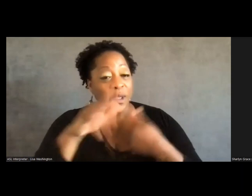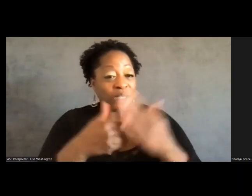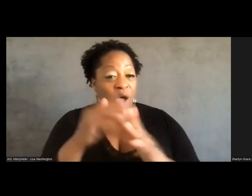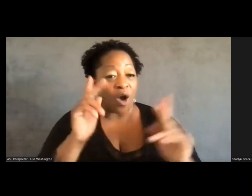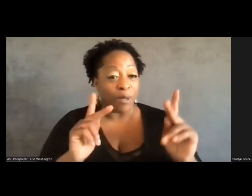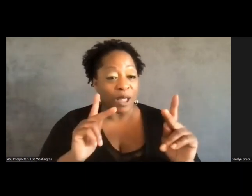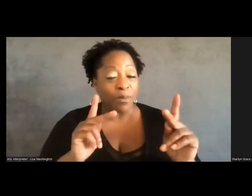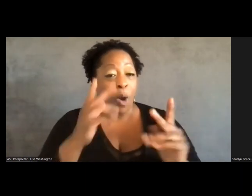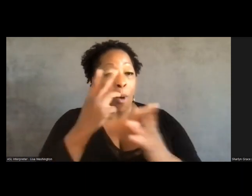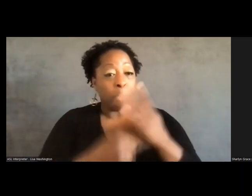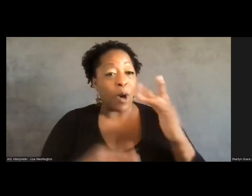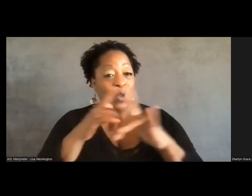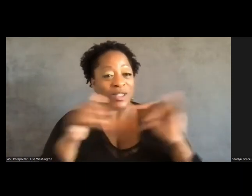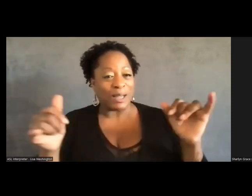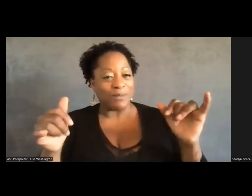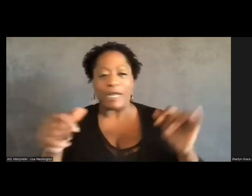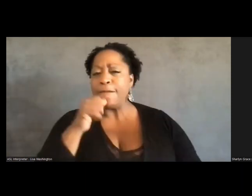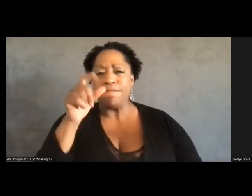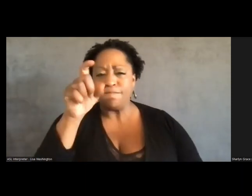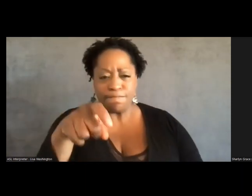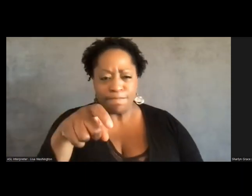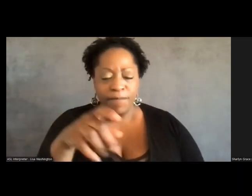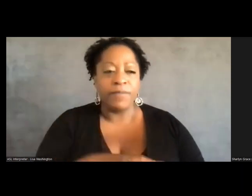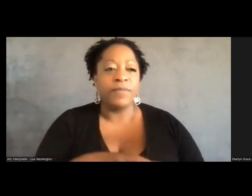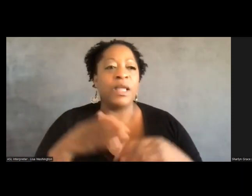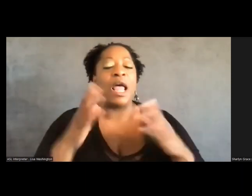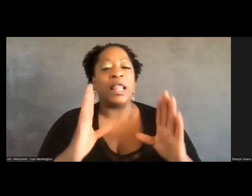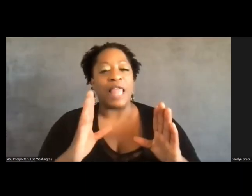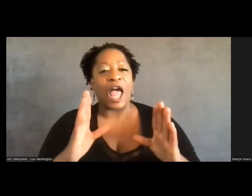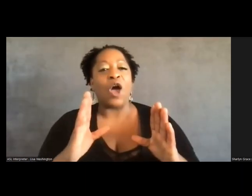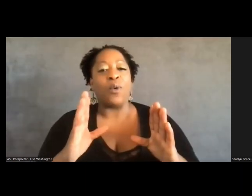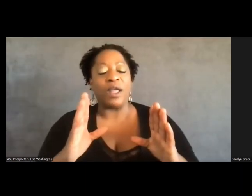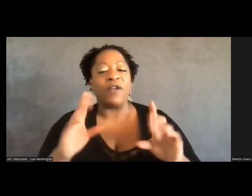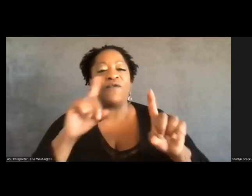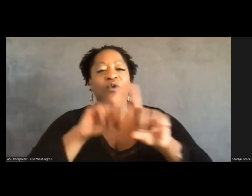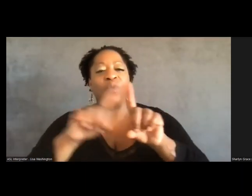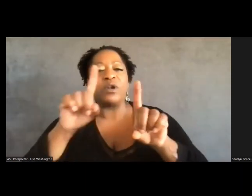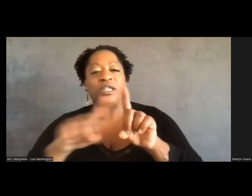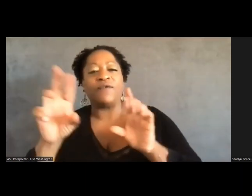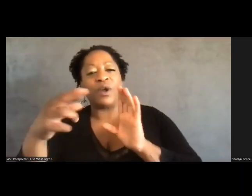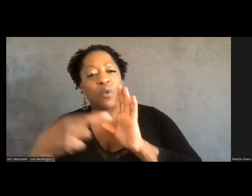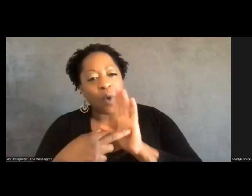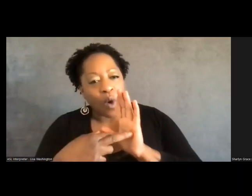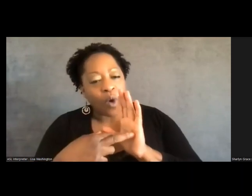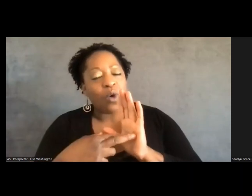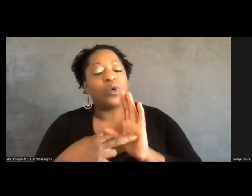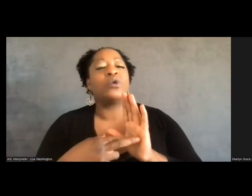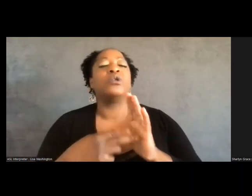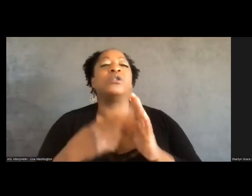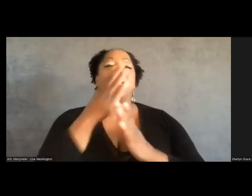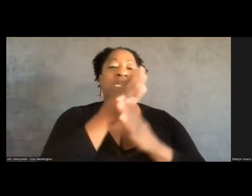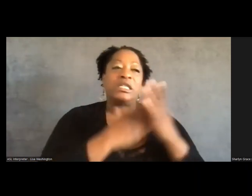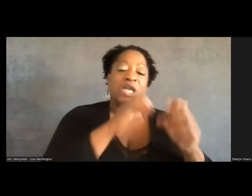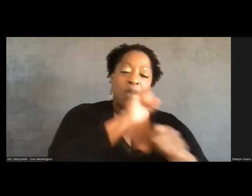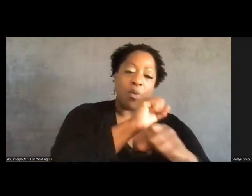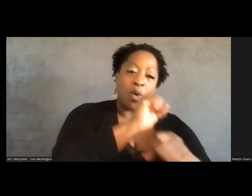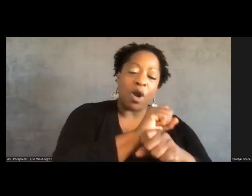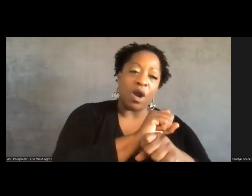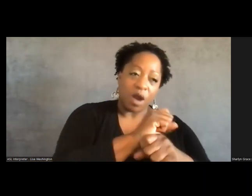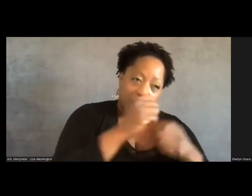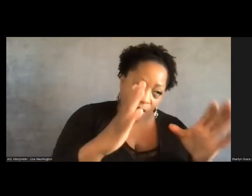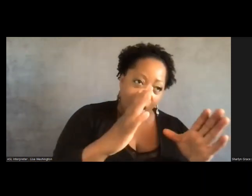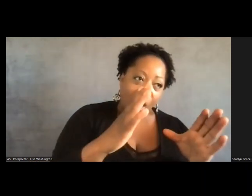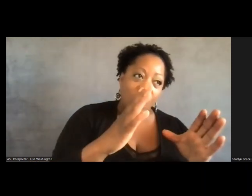same time. And so I think allowing for different roles and allowing for some people's work in the movement to